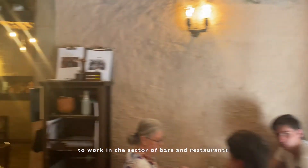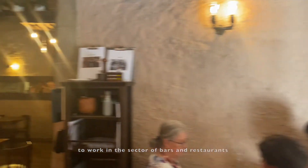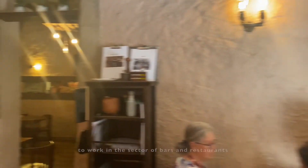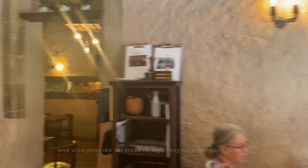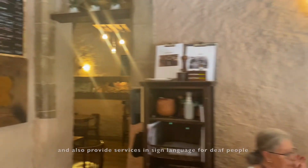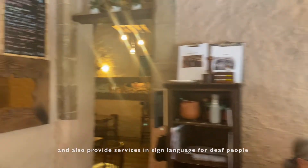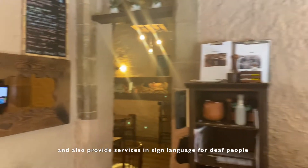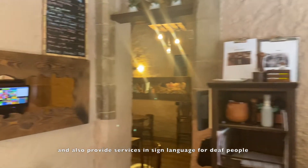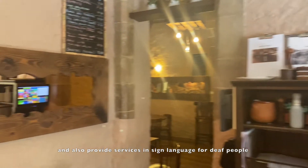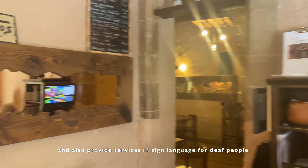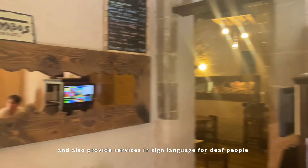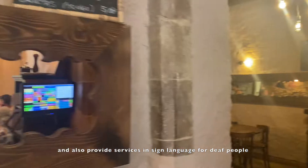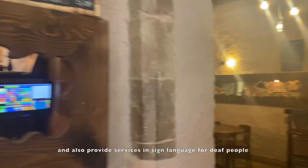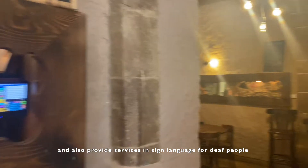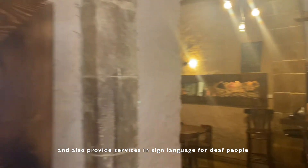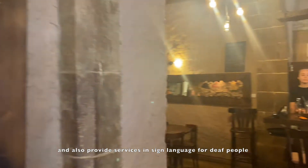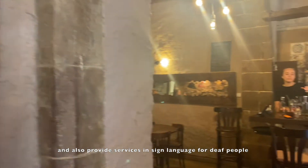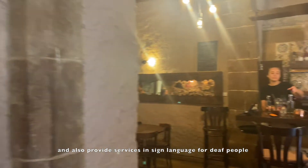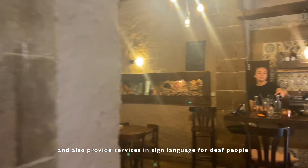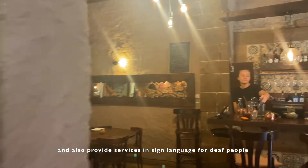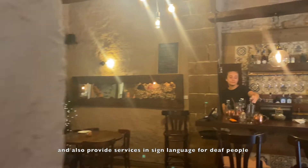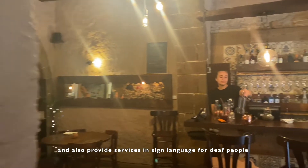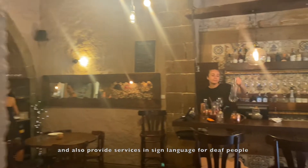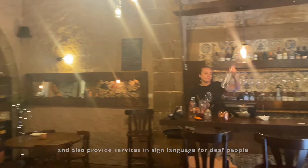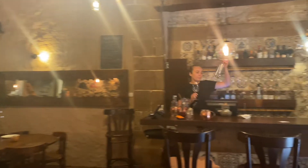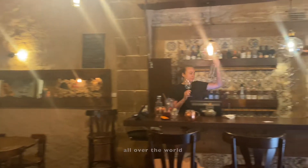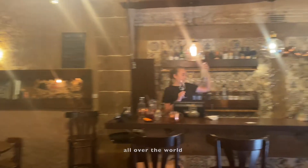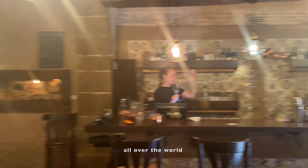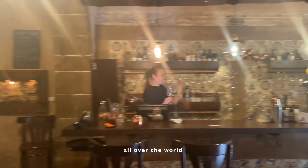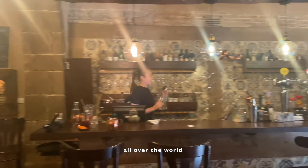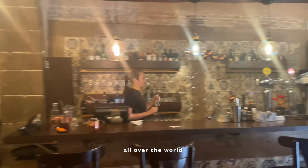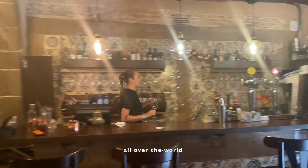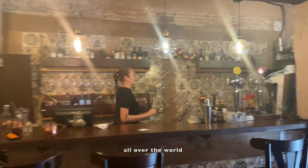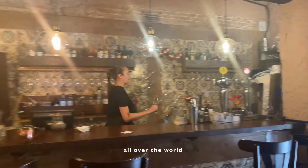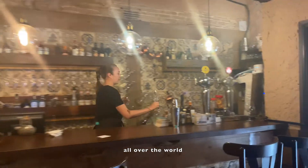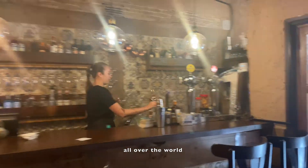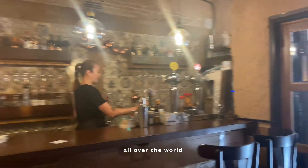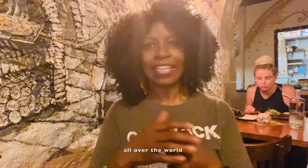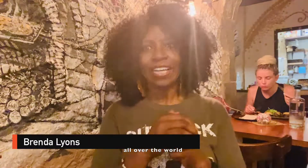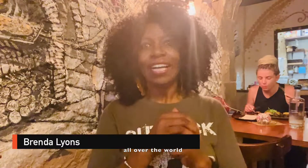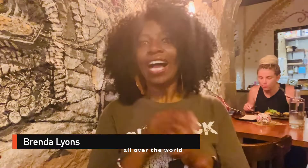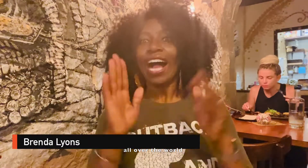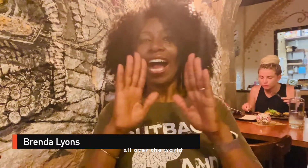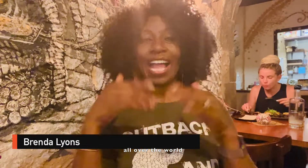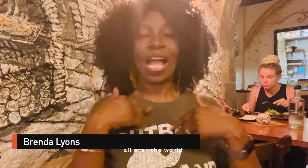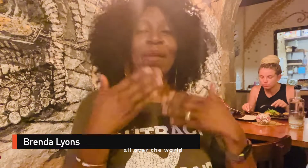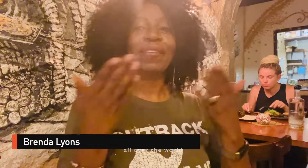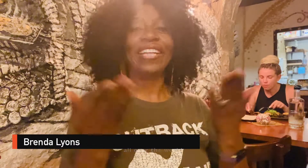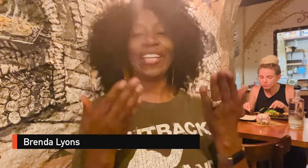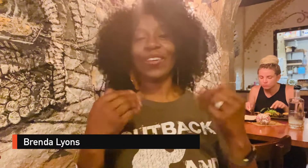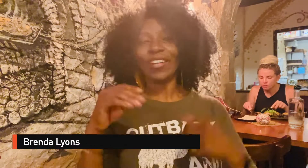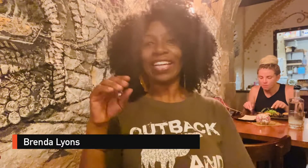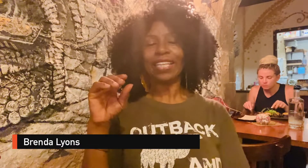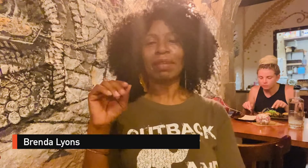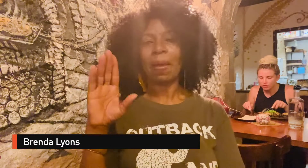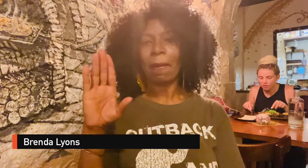It also provides service in sign language to deaf people all over the world. I